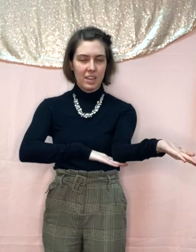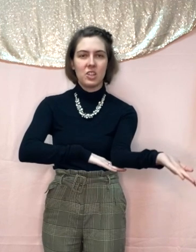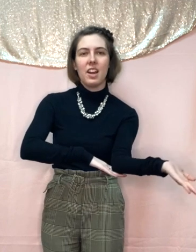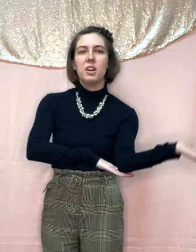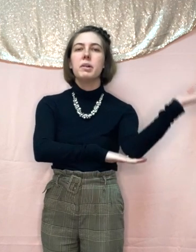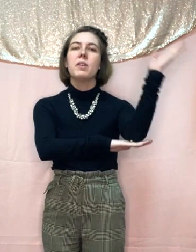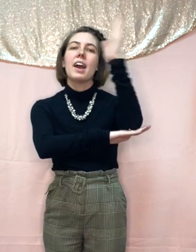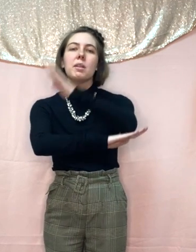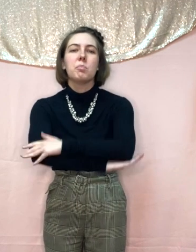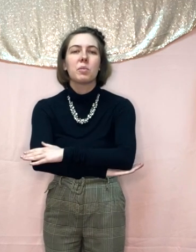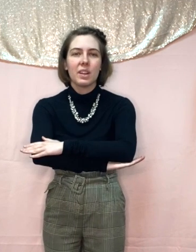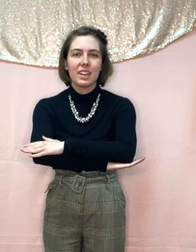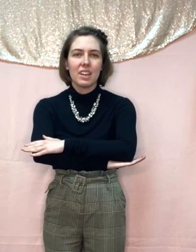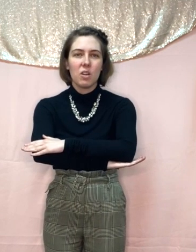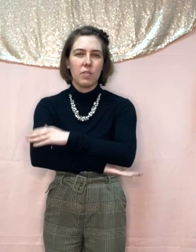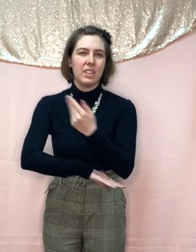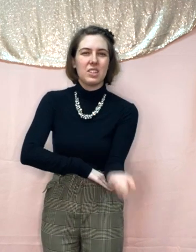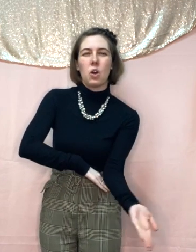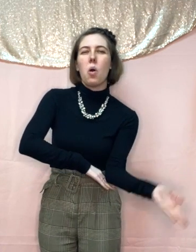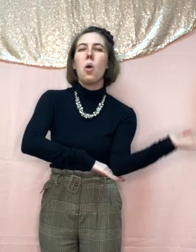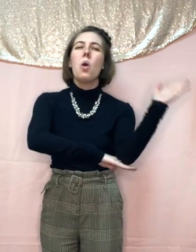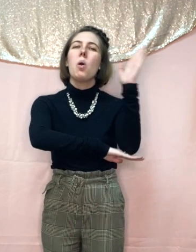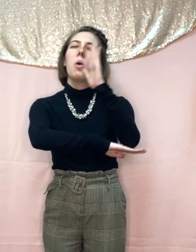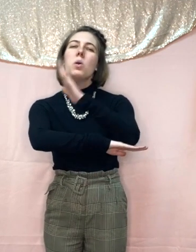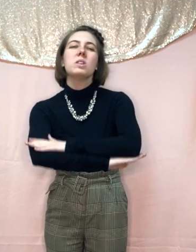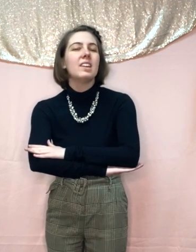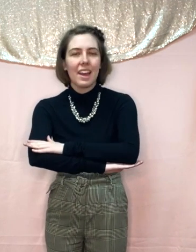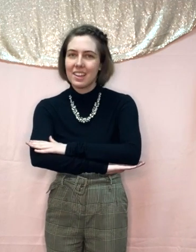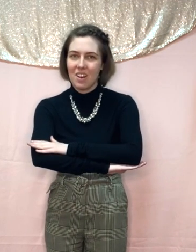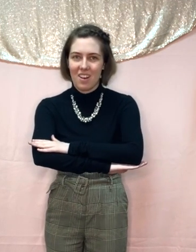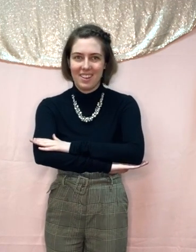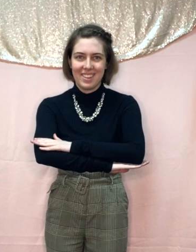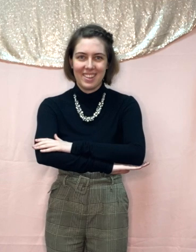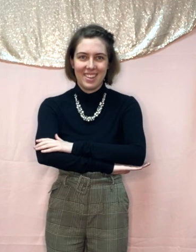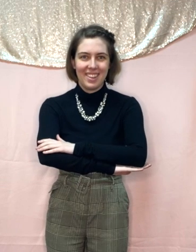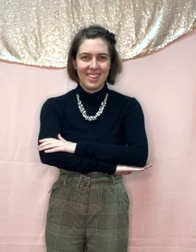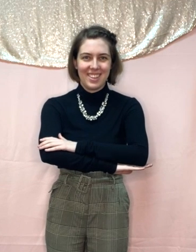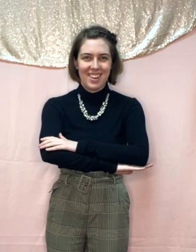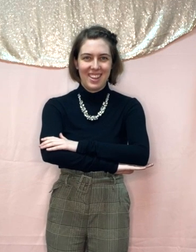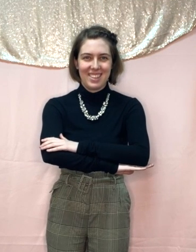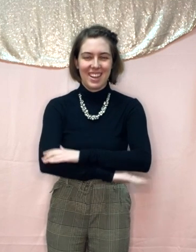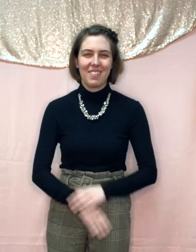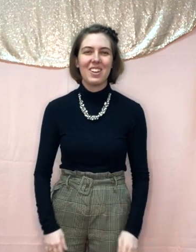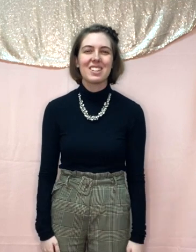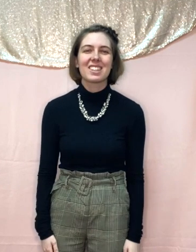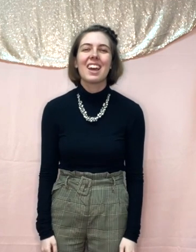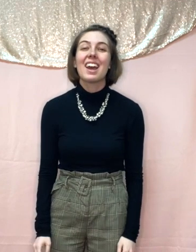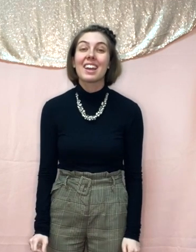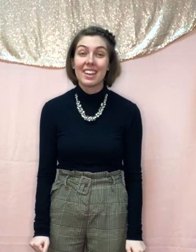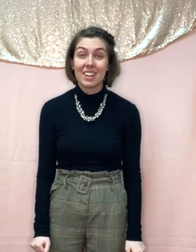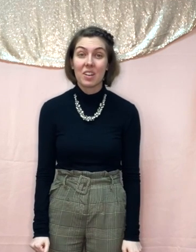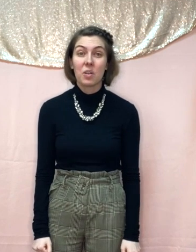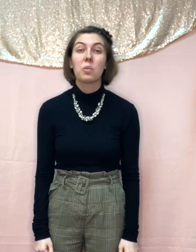Touch your elbow and bring it over. That's the whole day long. Let's try the second verse.